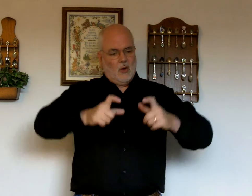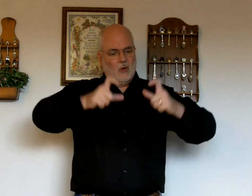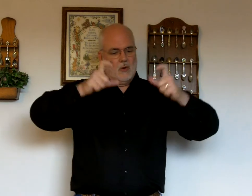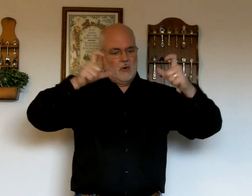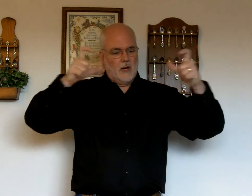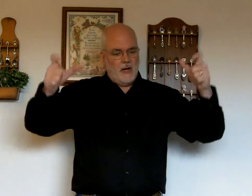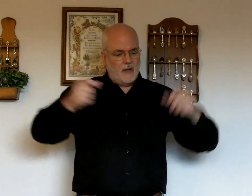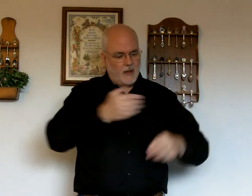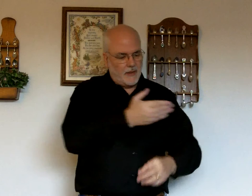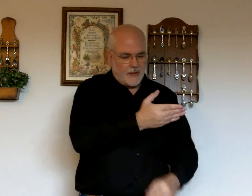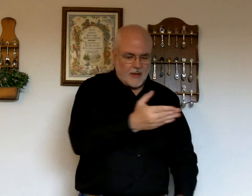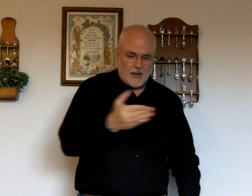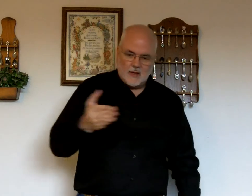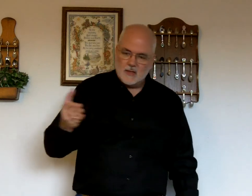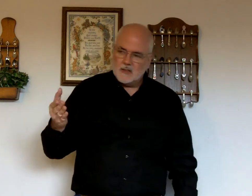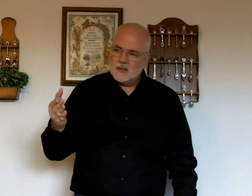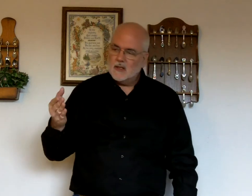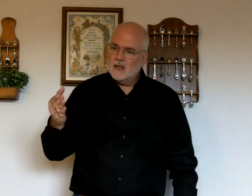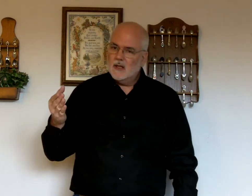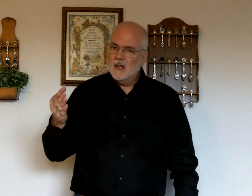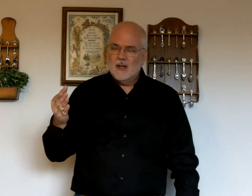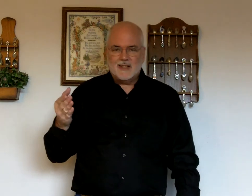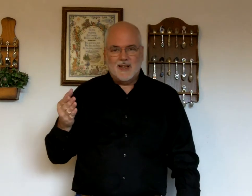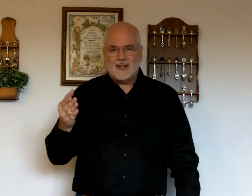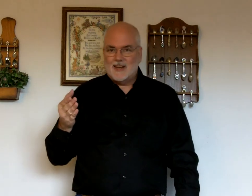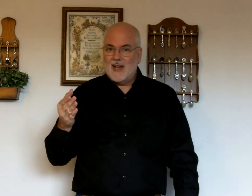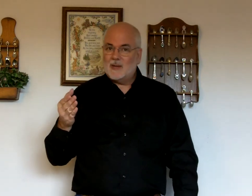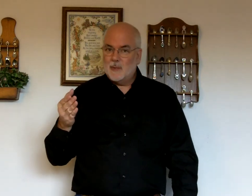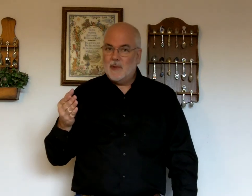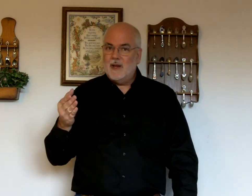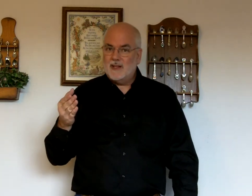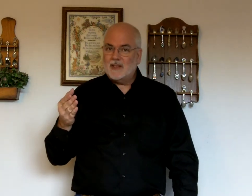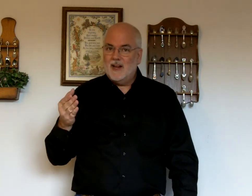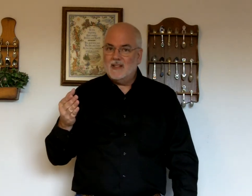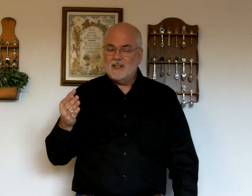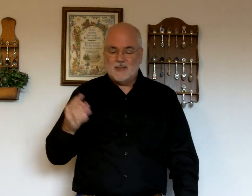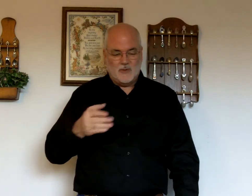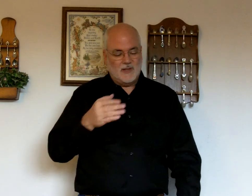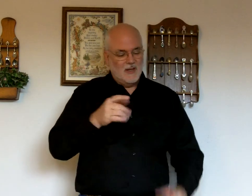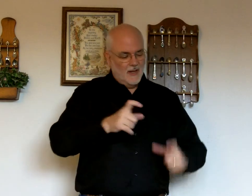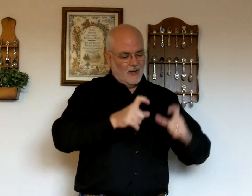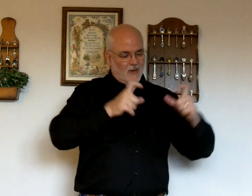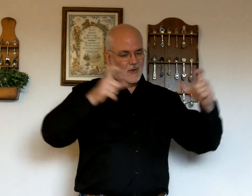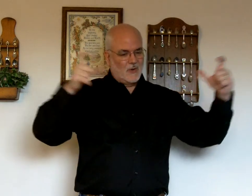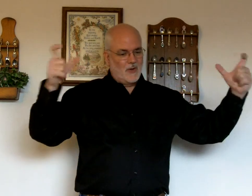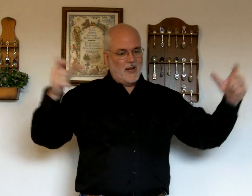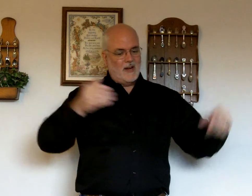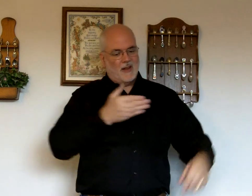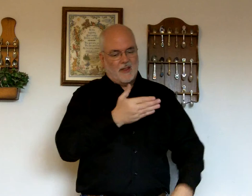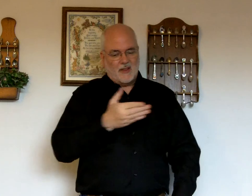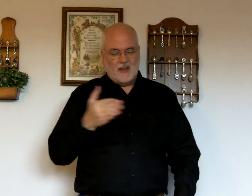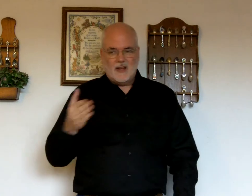Great things. See there's a lot of repeating signs in this one. Great things